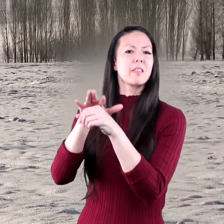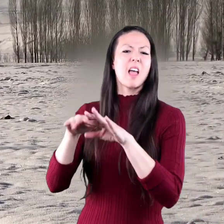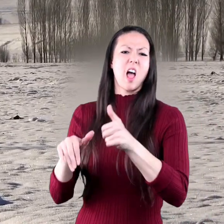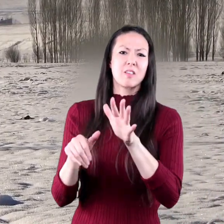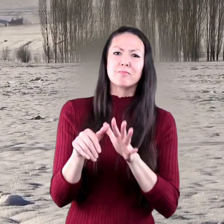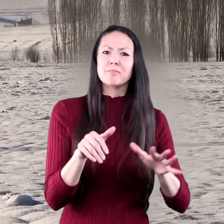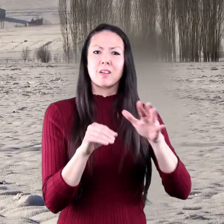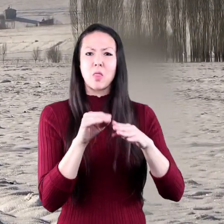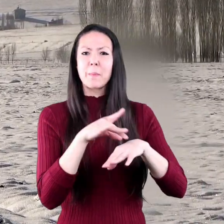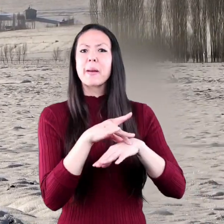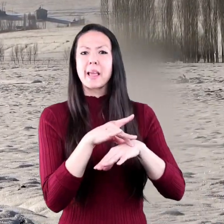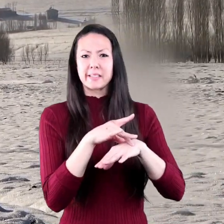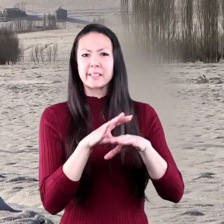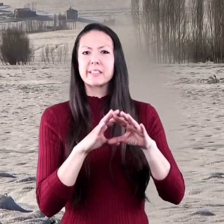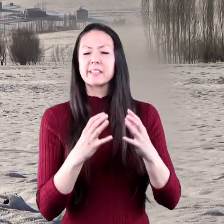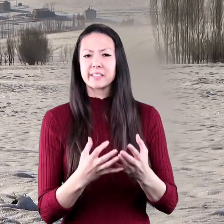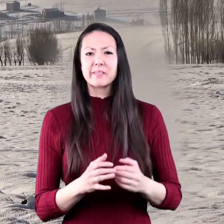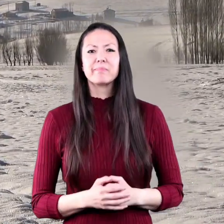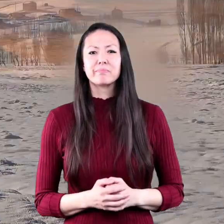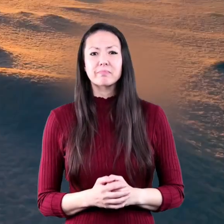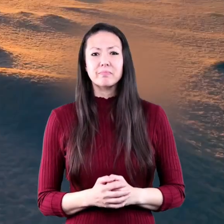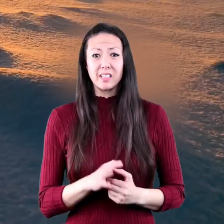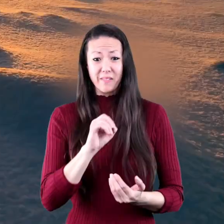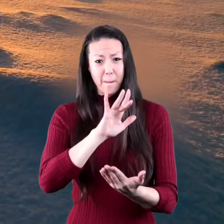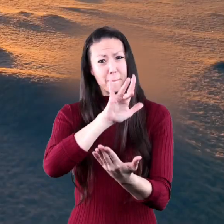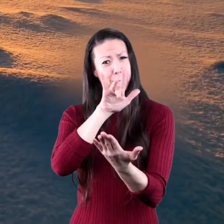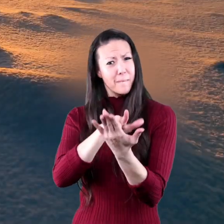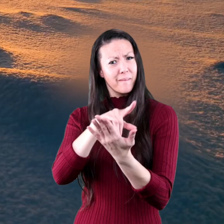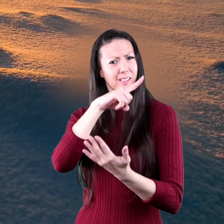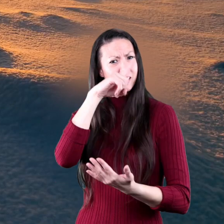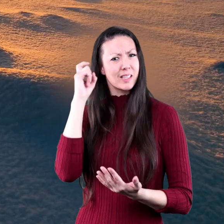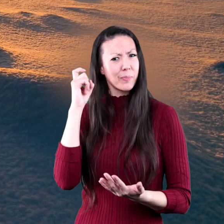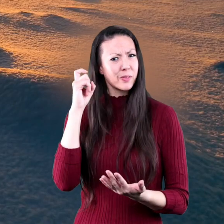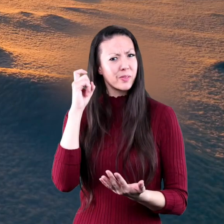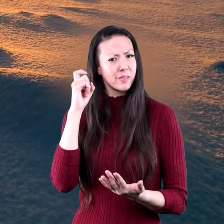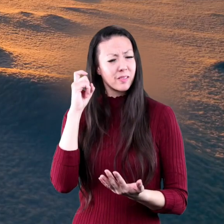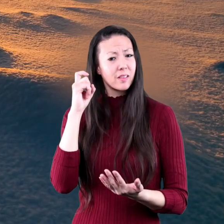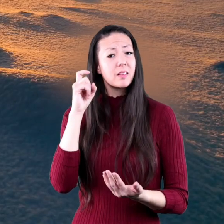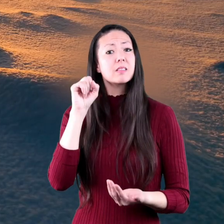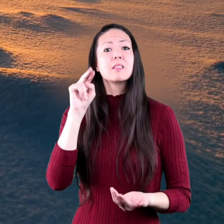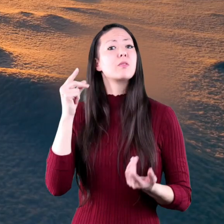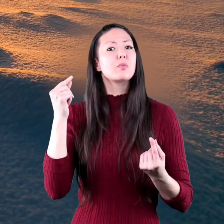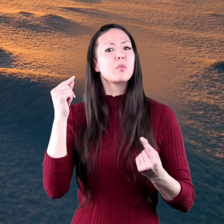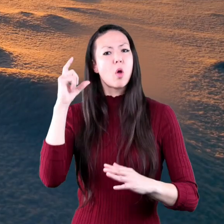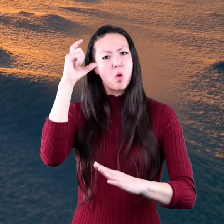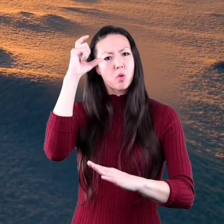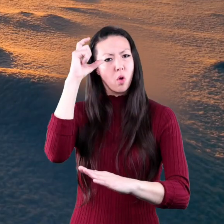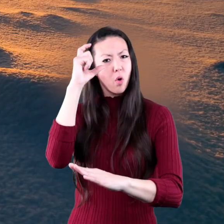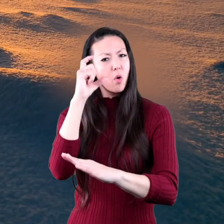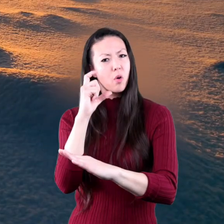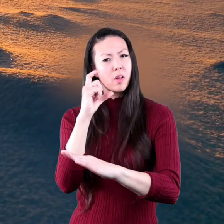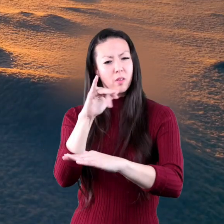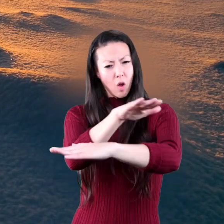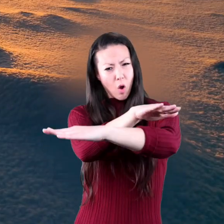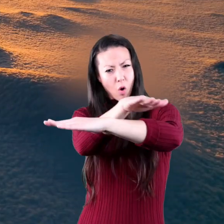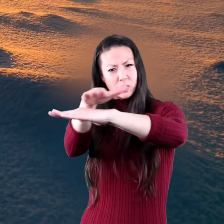other places on Earth. Even in the middle of the summer, the sun sits lower on the horizon in the Arctic